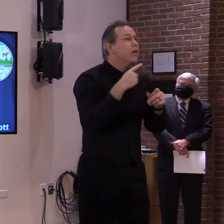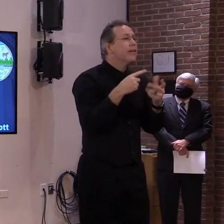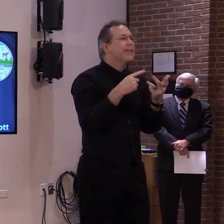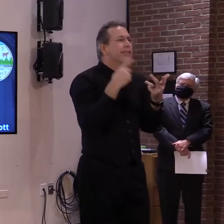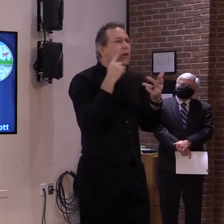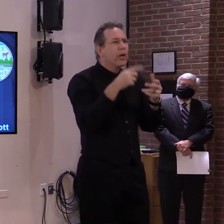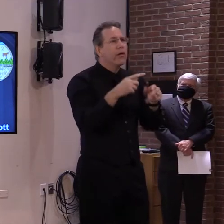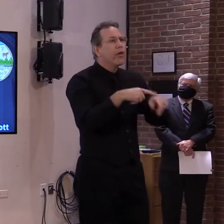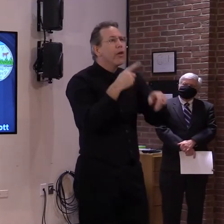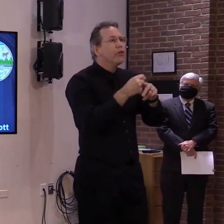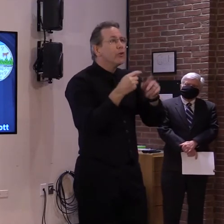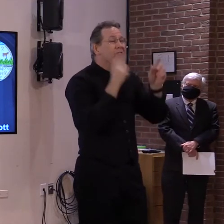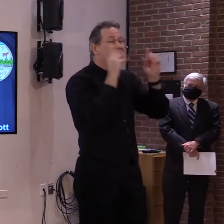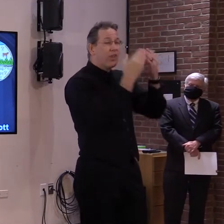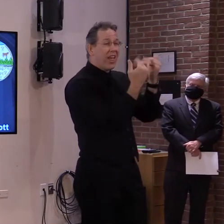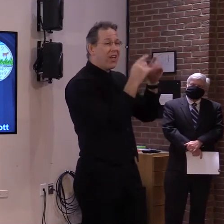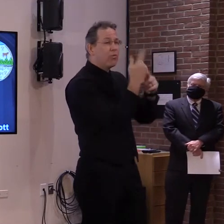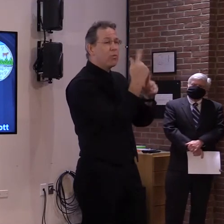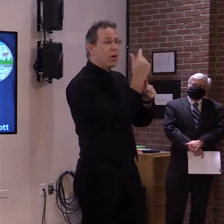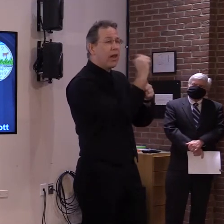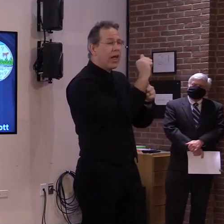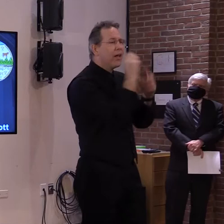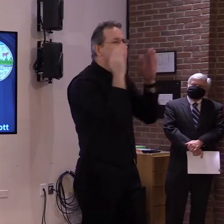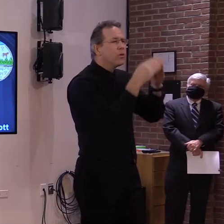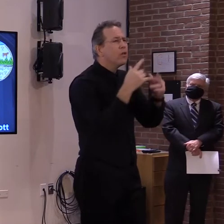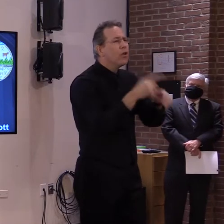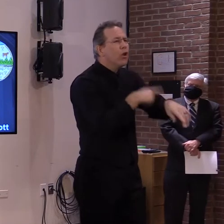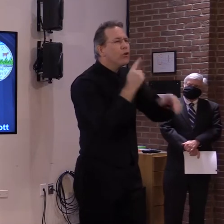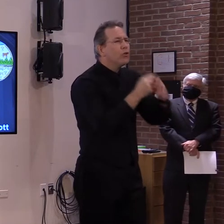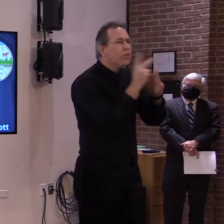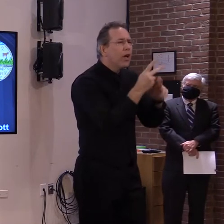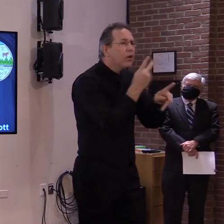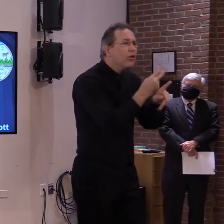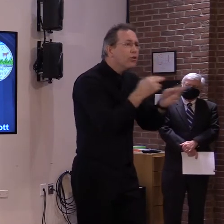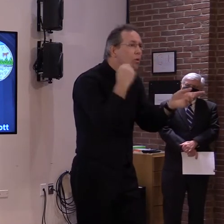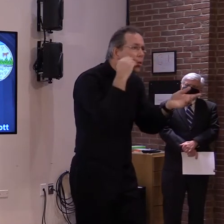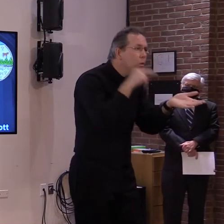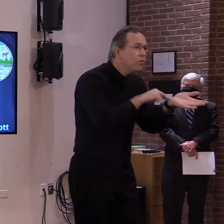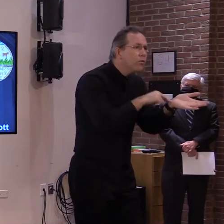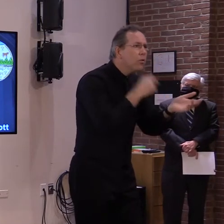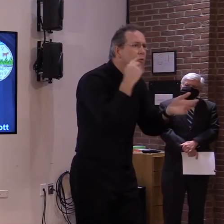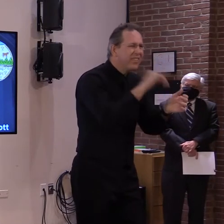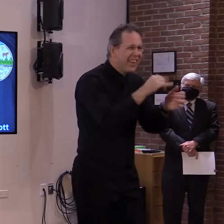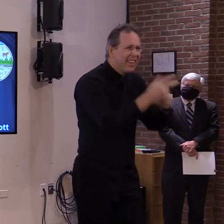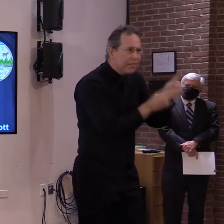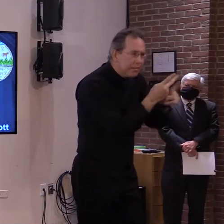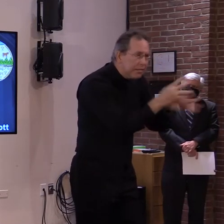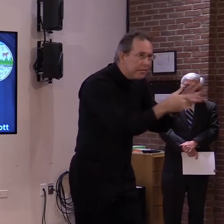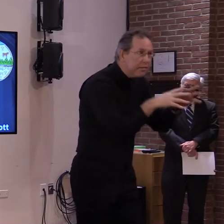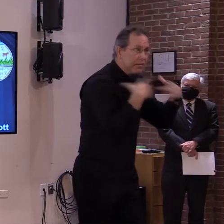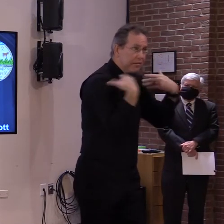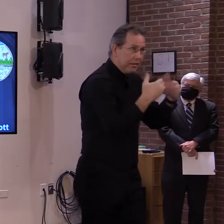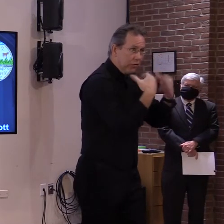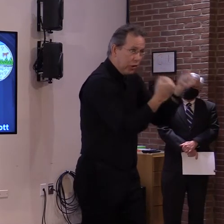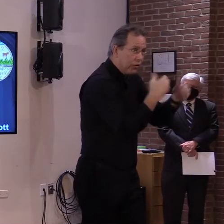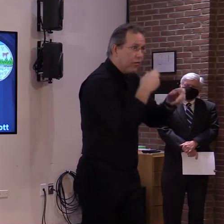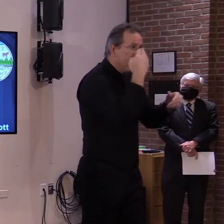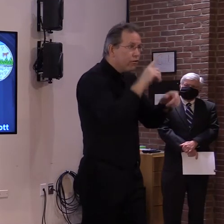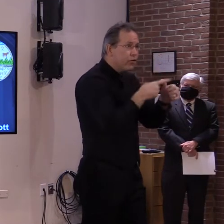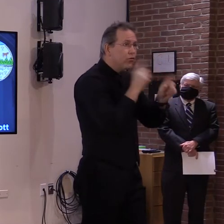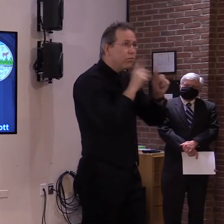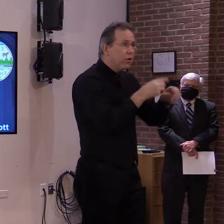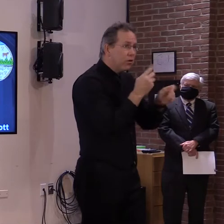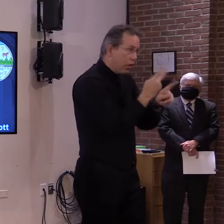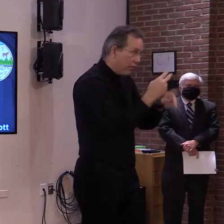health care workers who we need to keep Vermonters safe and healthy. And I'm pleased to say we are nearing completion